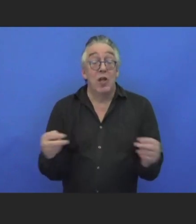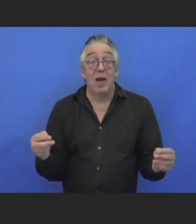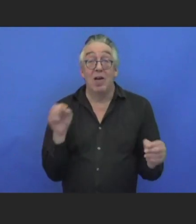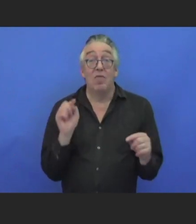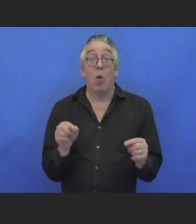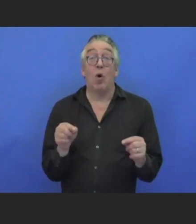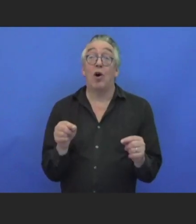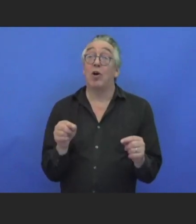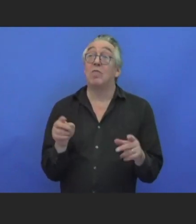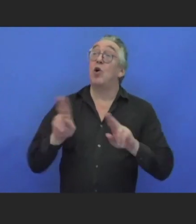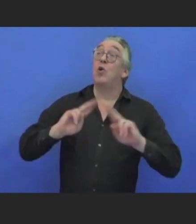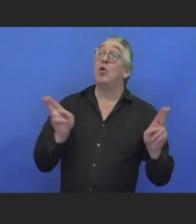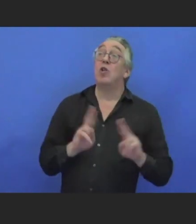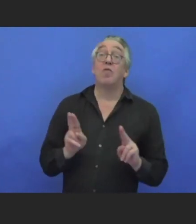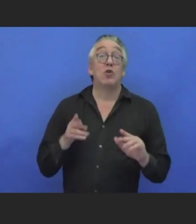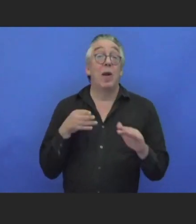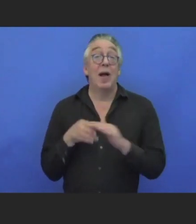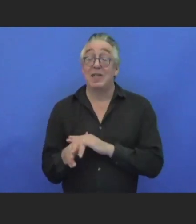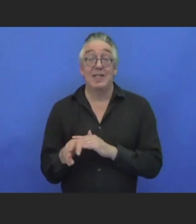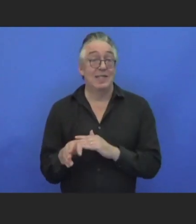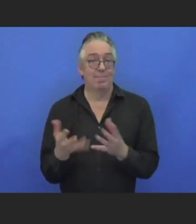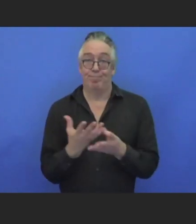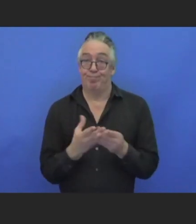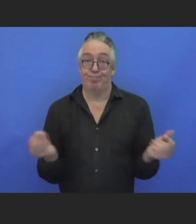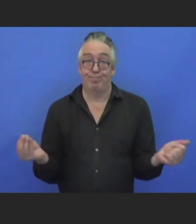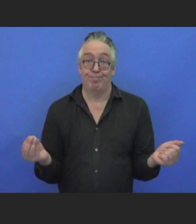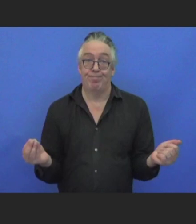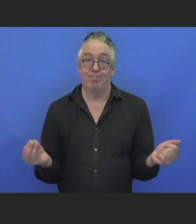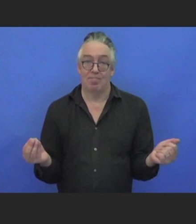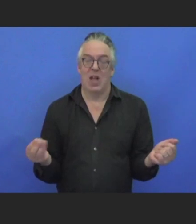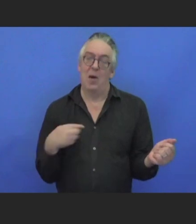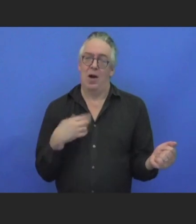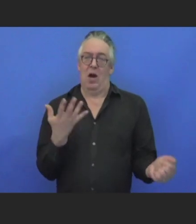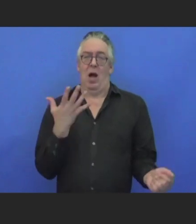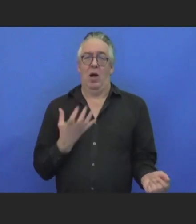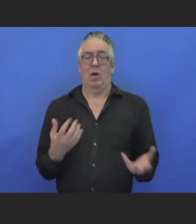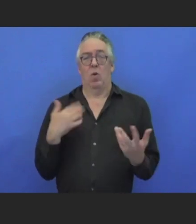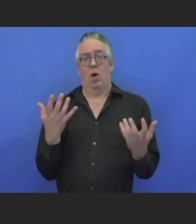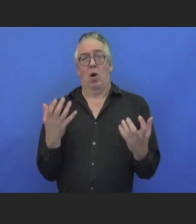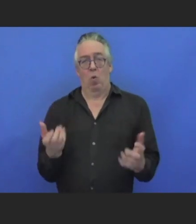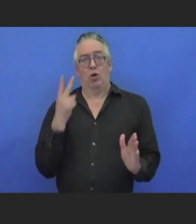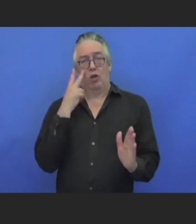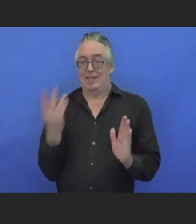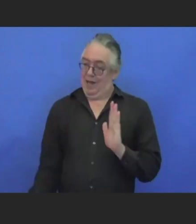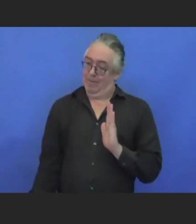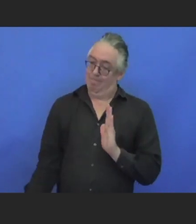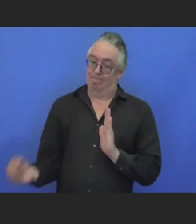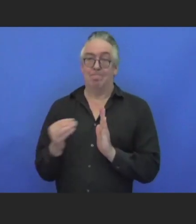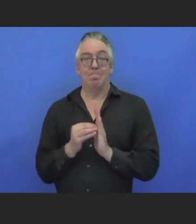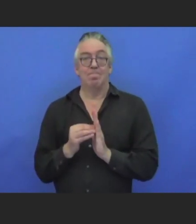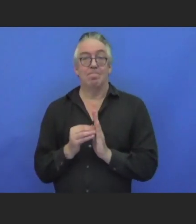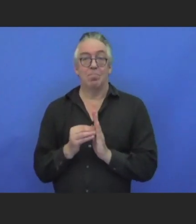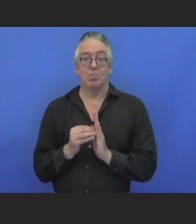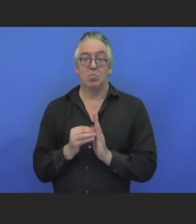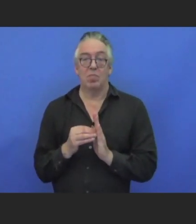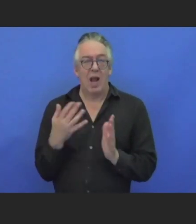universal access. And that is something which I would like to synthesize and make others to